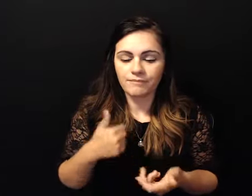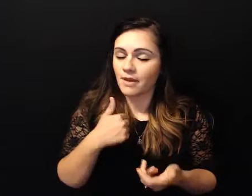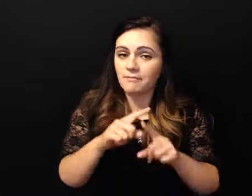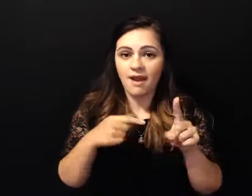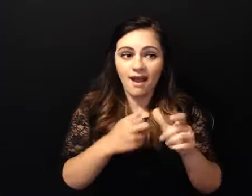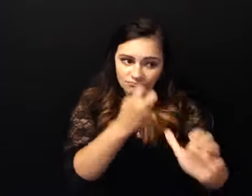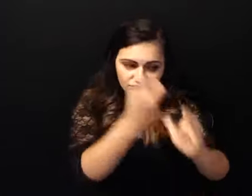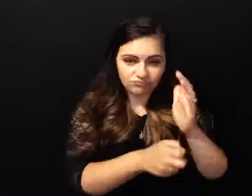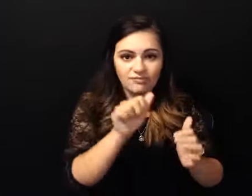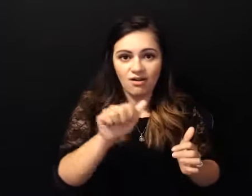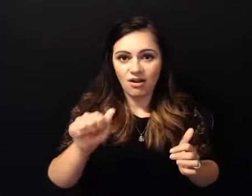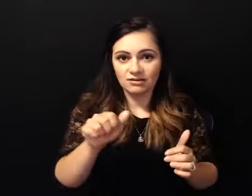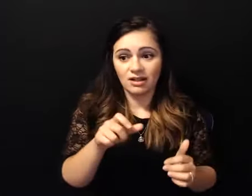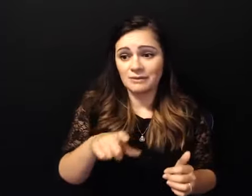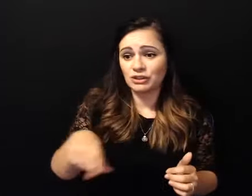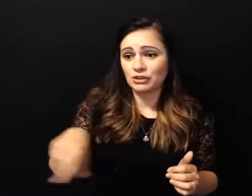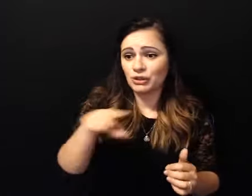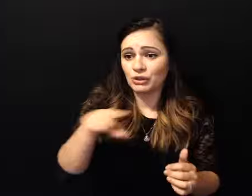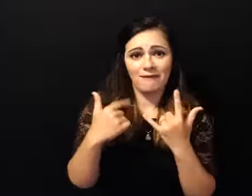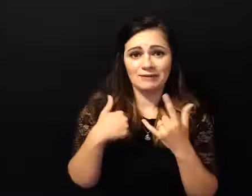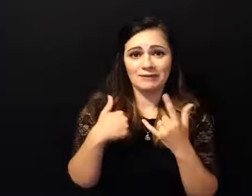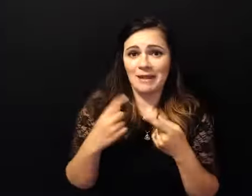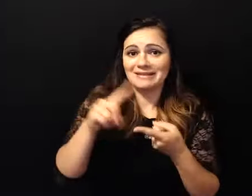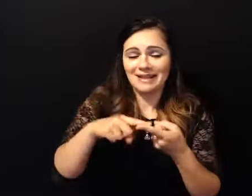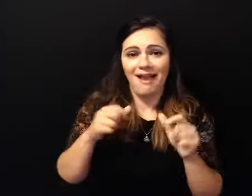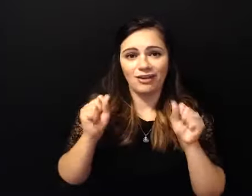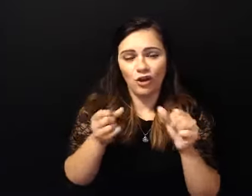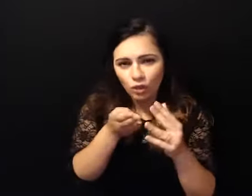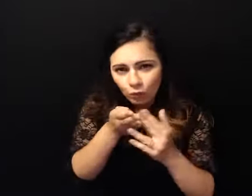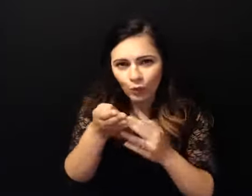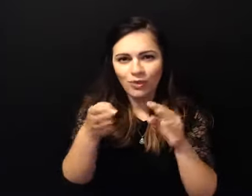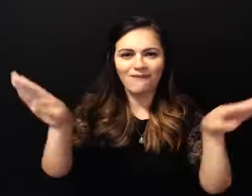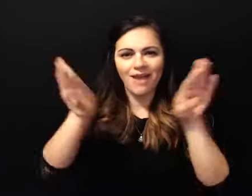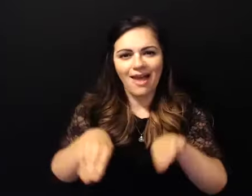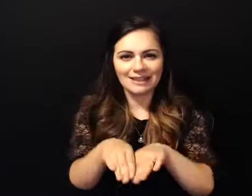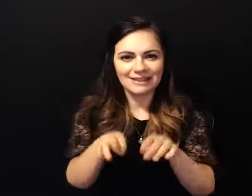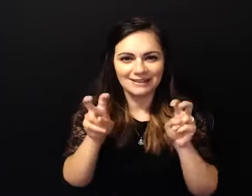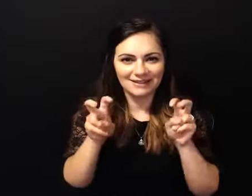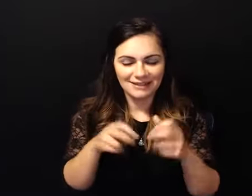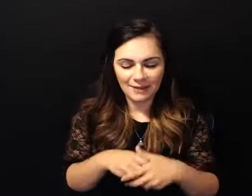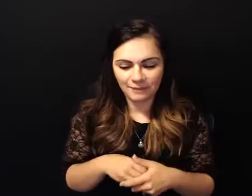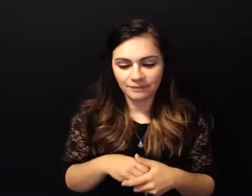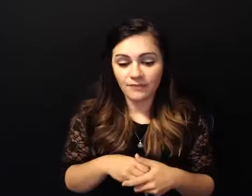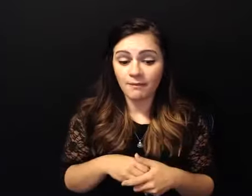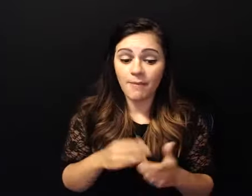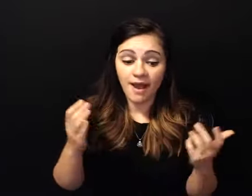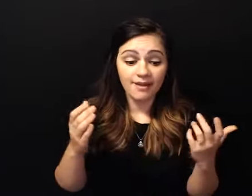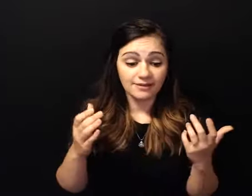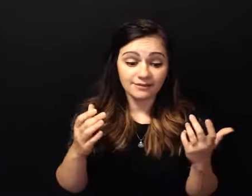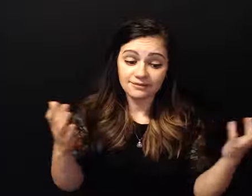loved me until i could get through it until i got through that valley you did but the big part of that is i had to be willing to be a part of